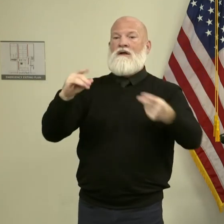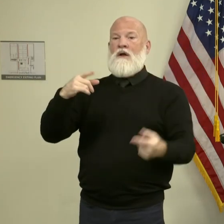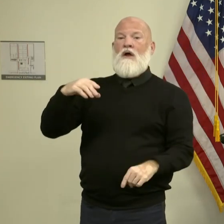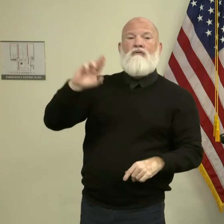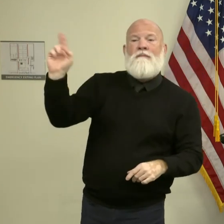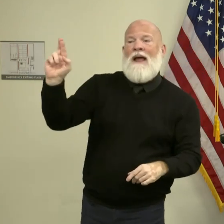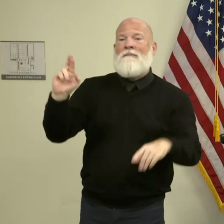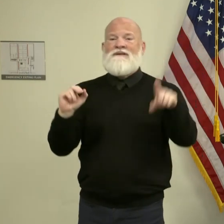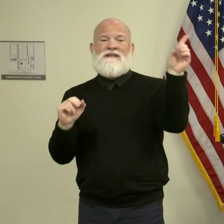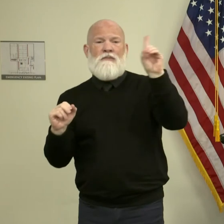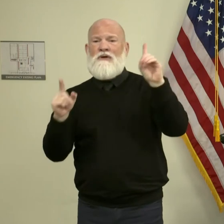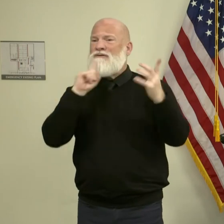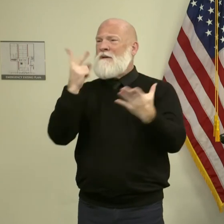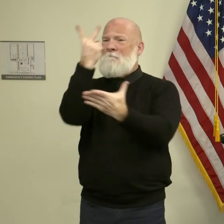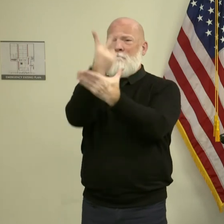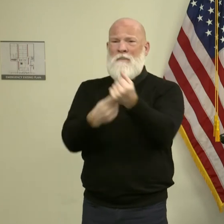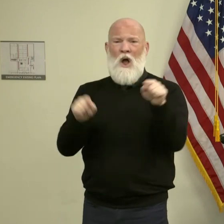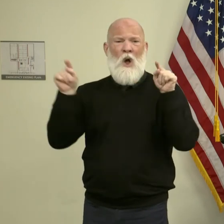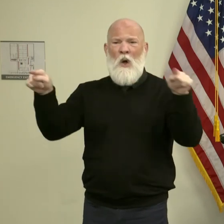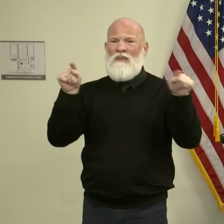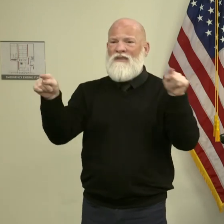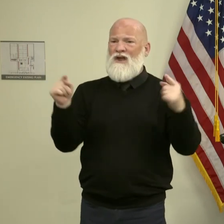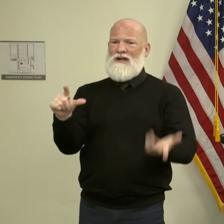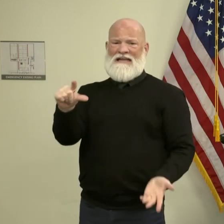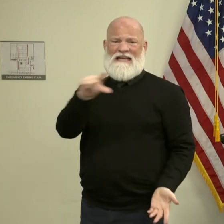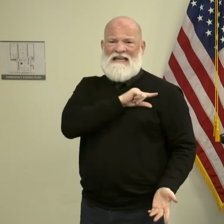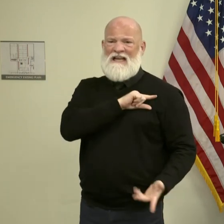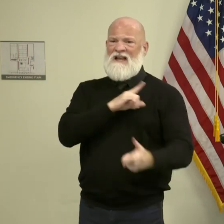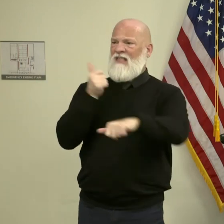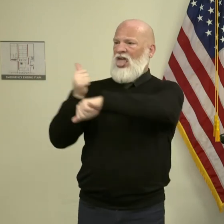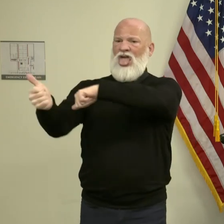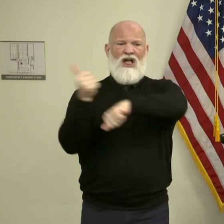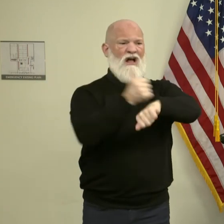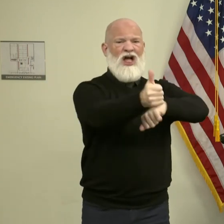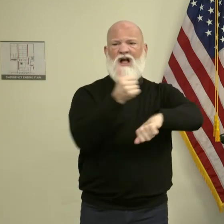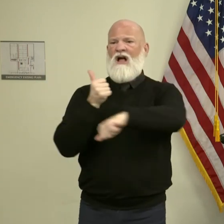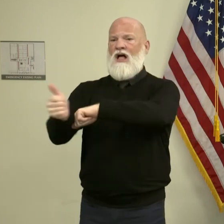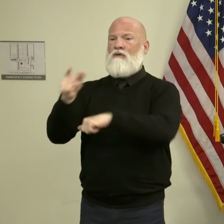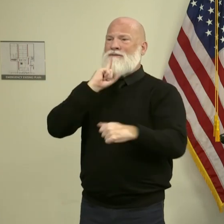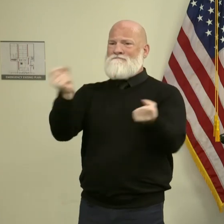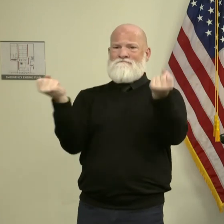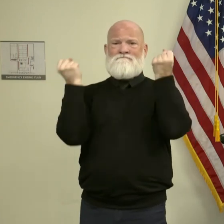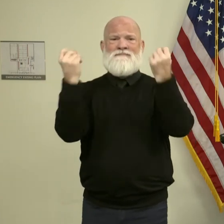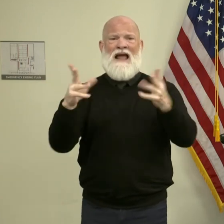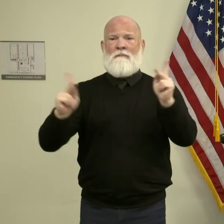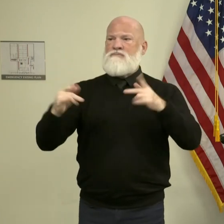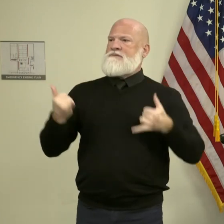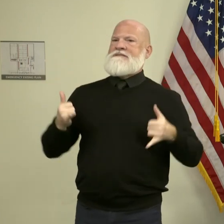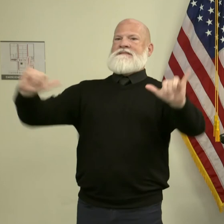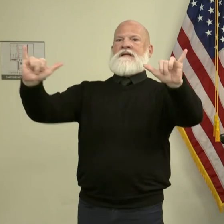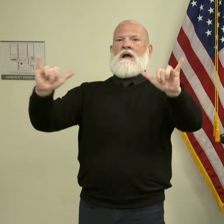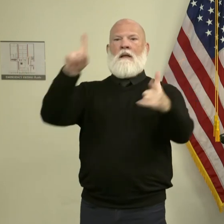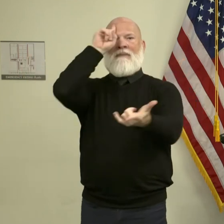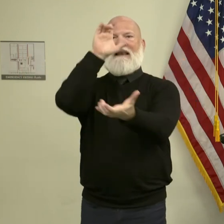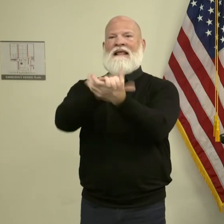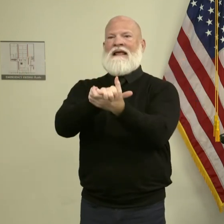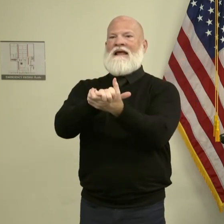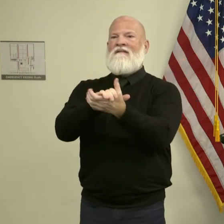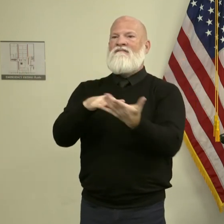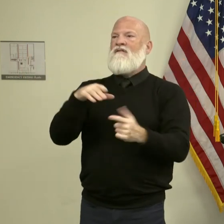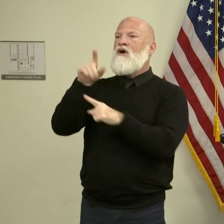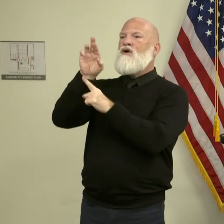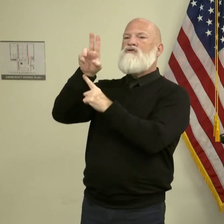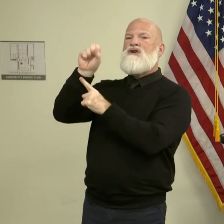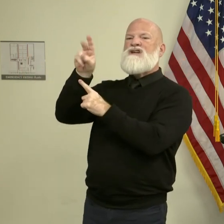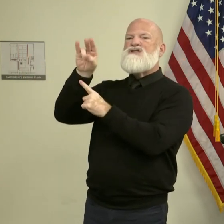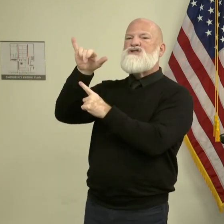from 2016 of Democrat voters, there are over 50% that still believe Russians hacked voting machines to say they flipped votes for Donald